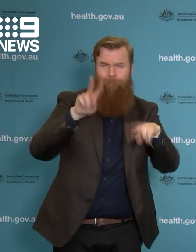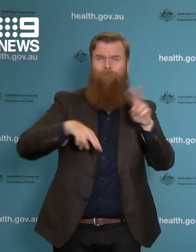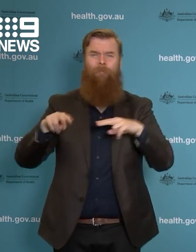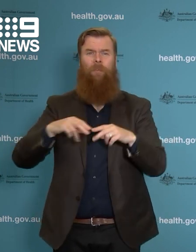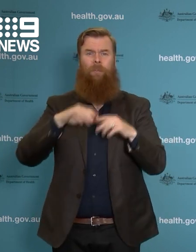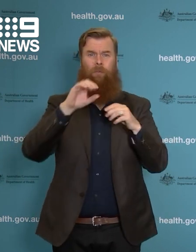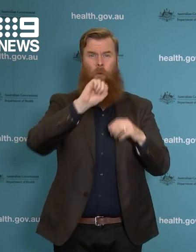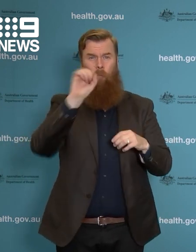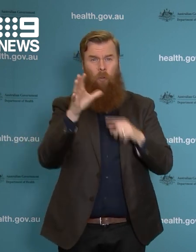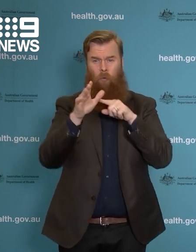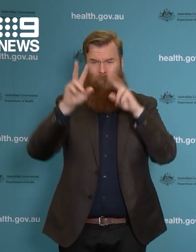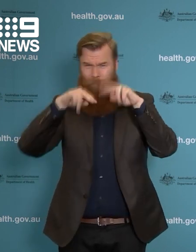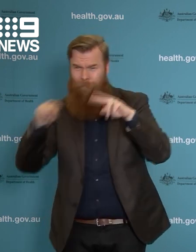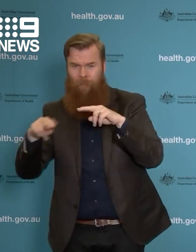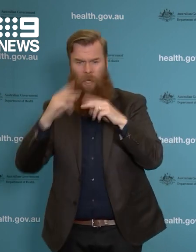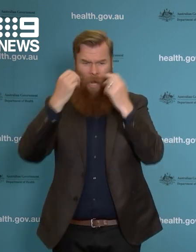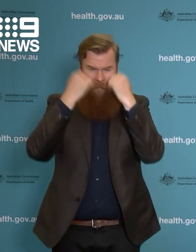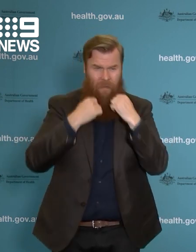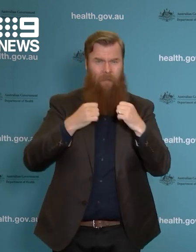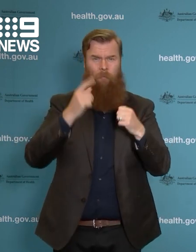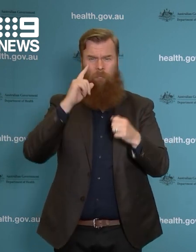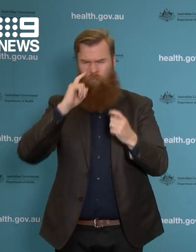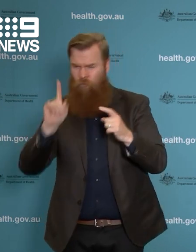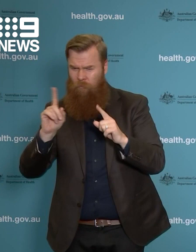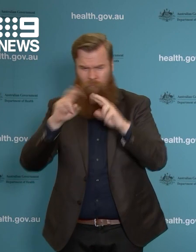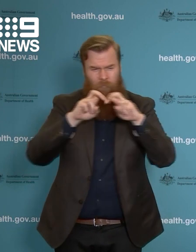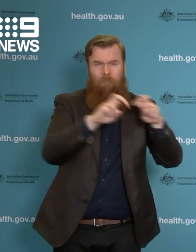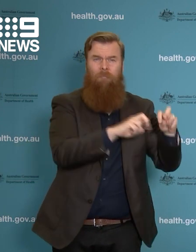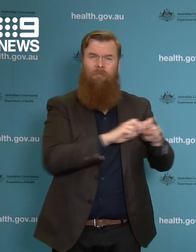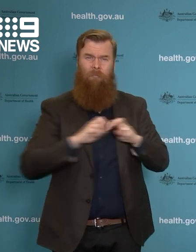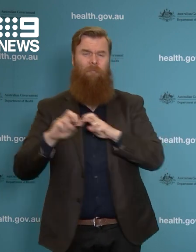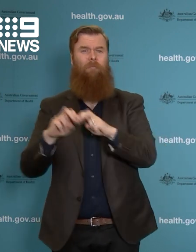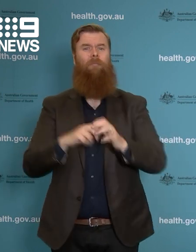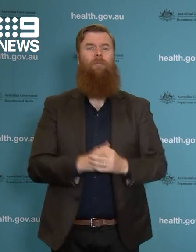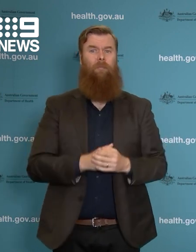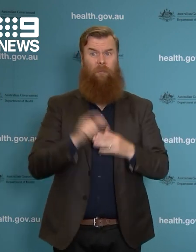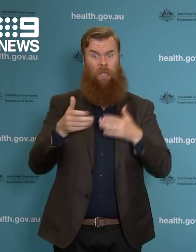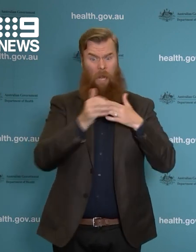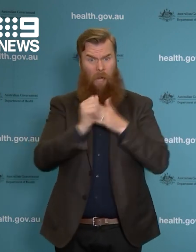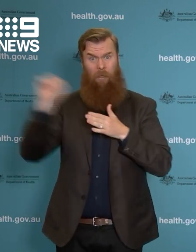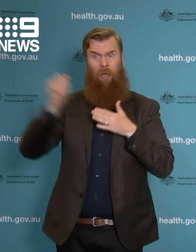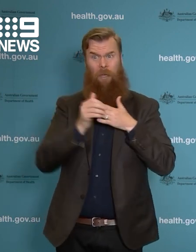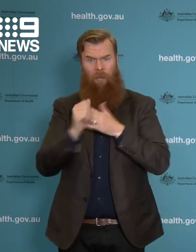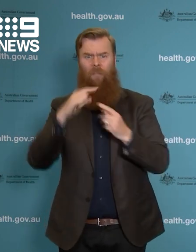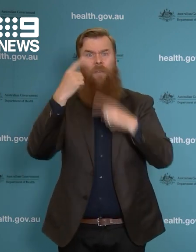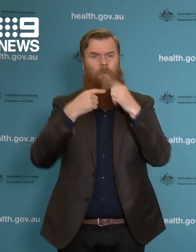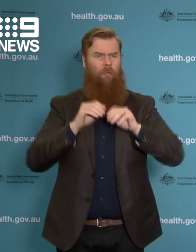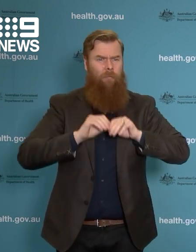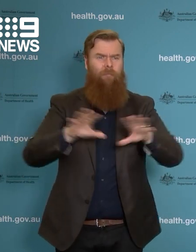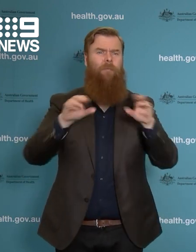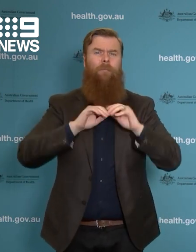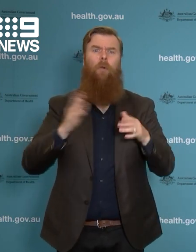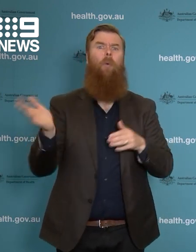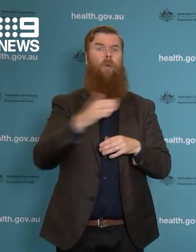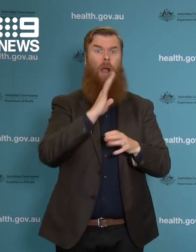evidence to guide the advice we give to governments about what to do